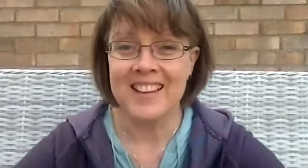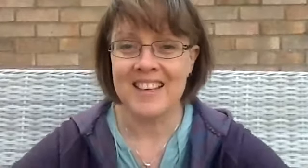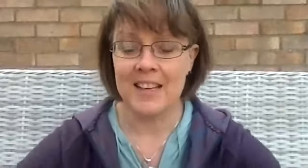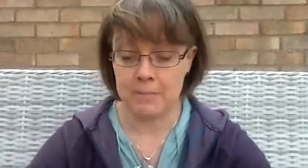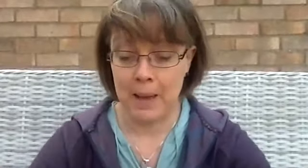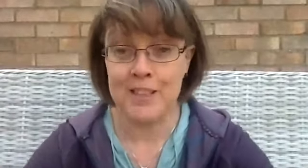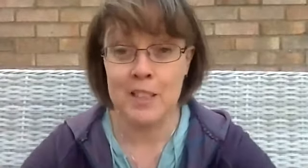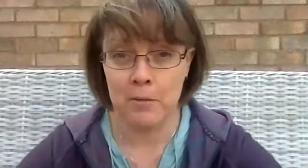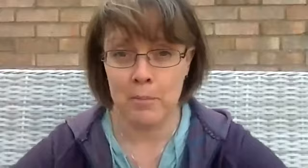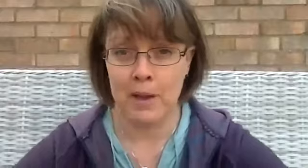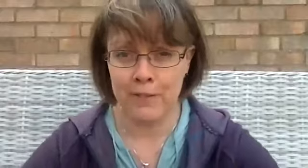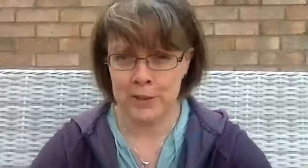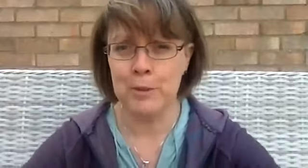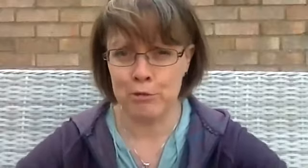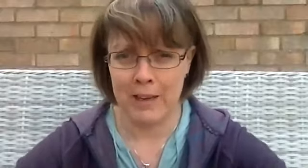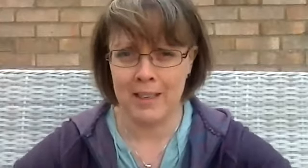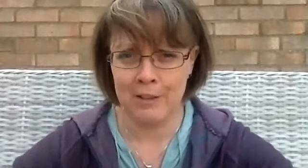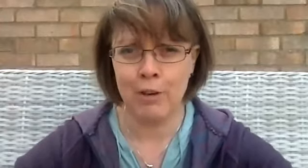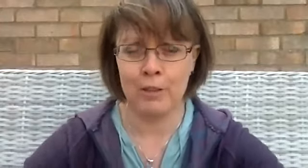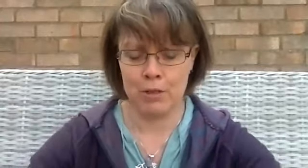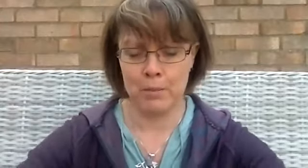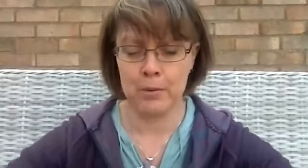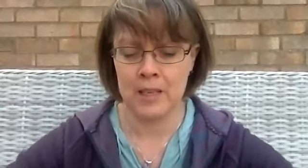that's better some of you may feel some adrenaline running through your body